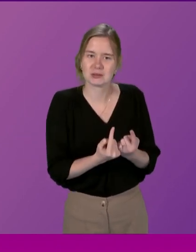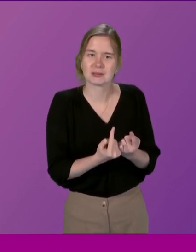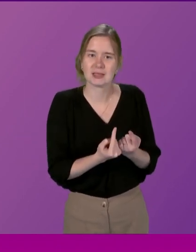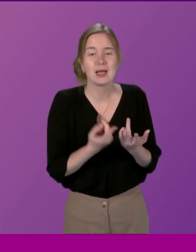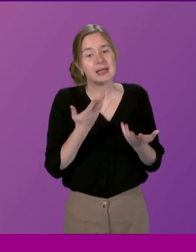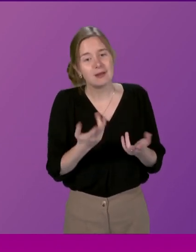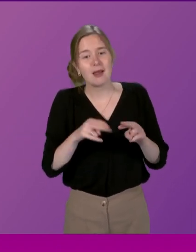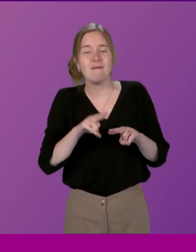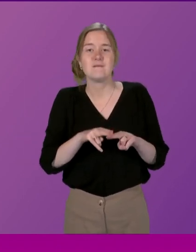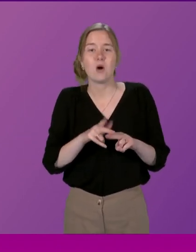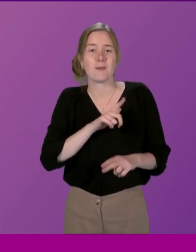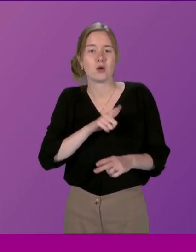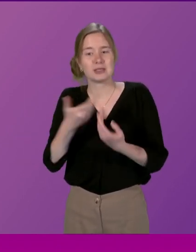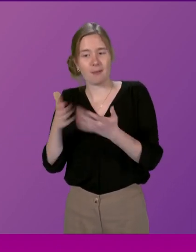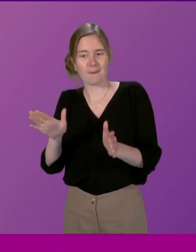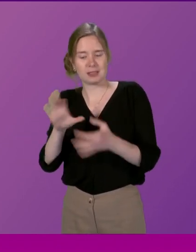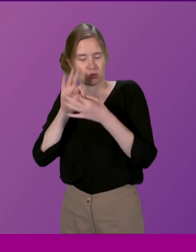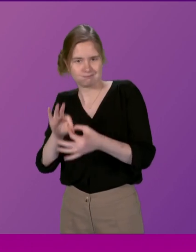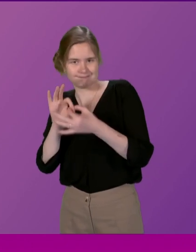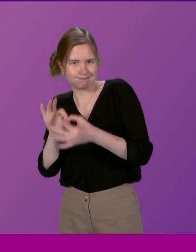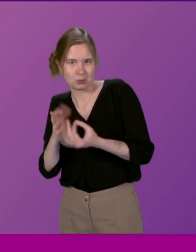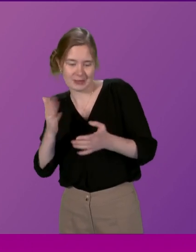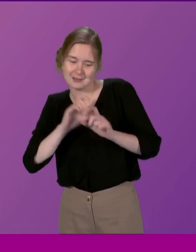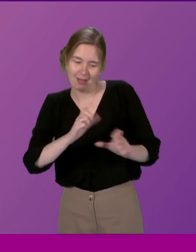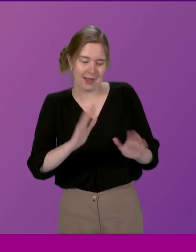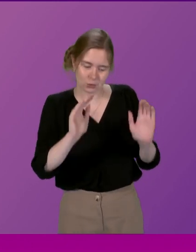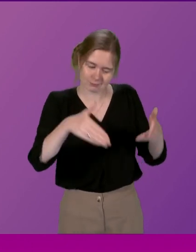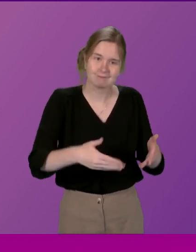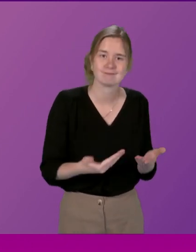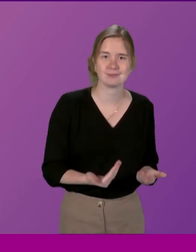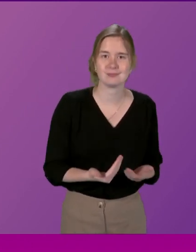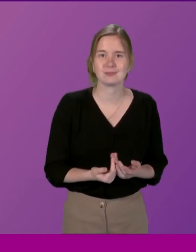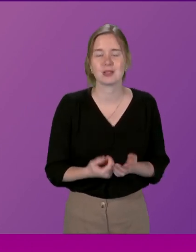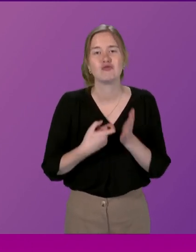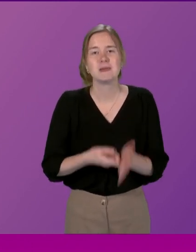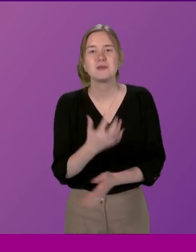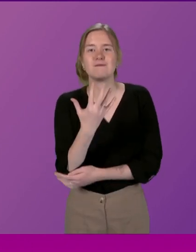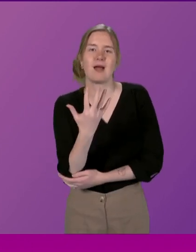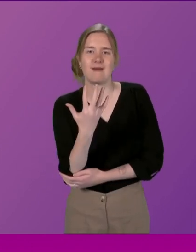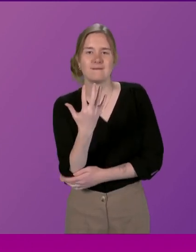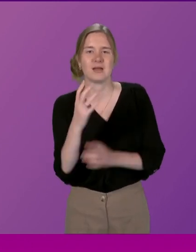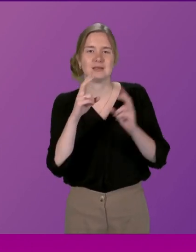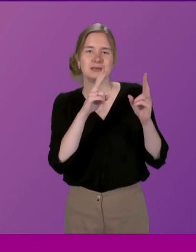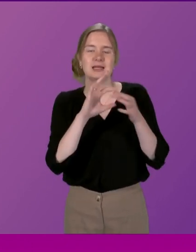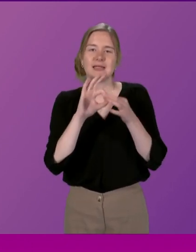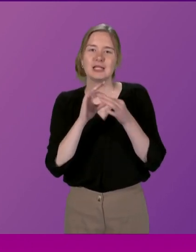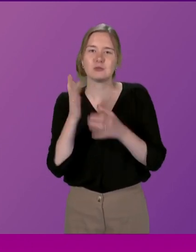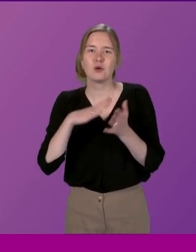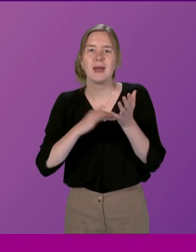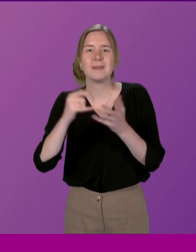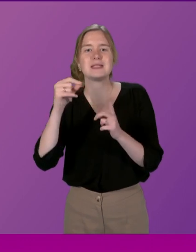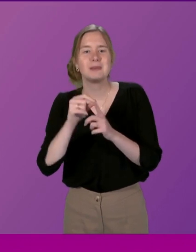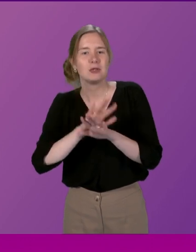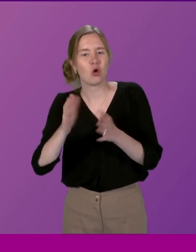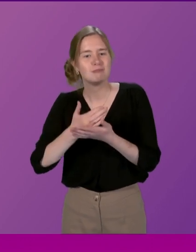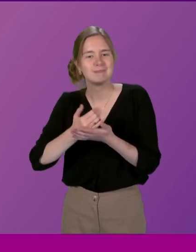and perhaps because the public is not engaged on recommendation five engagement by MSPs must not